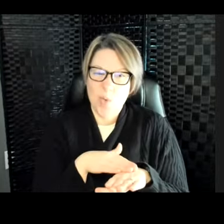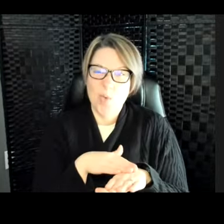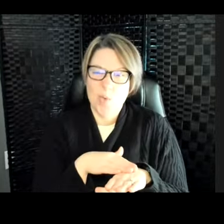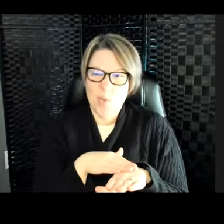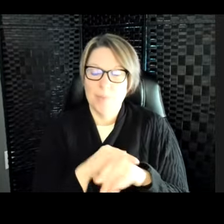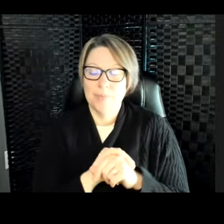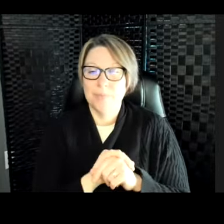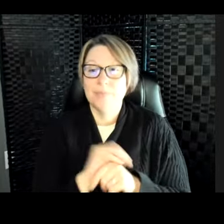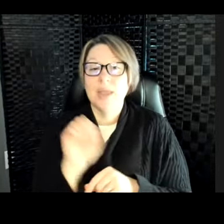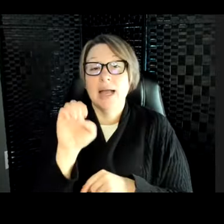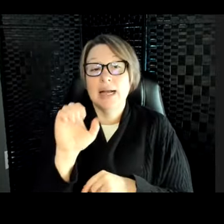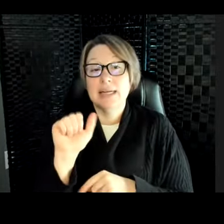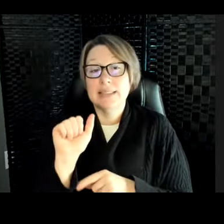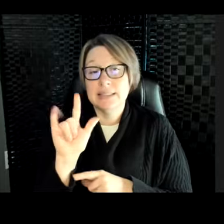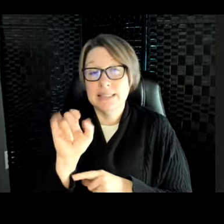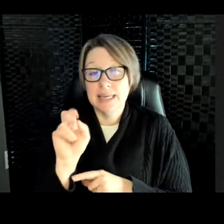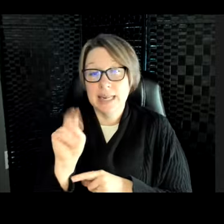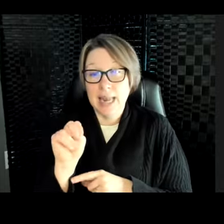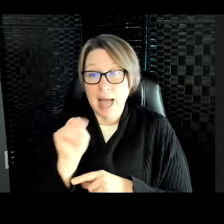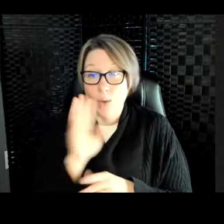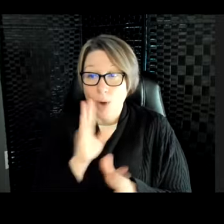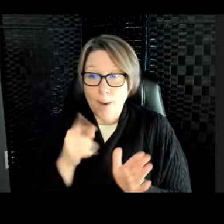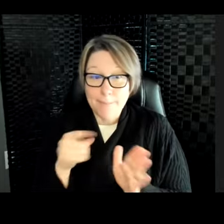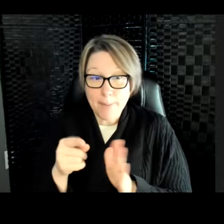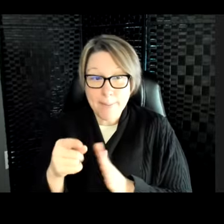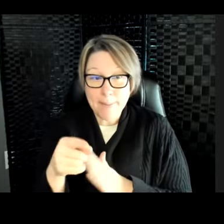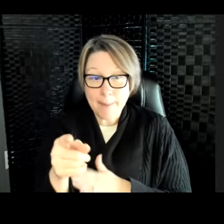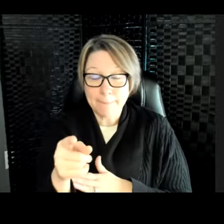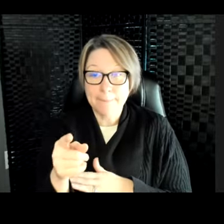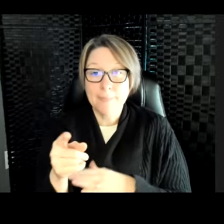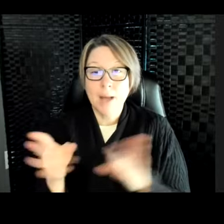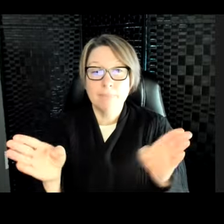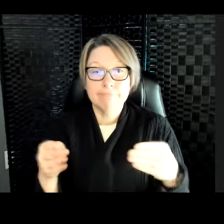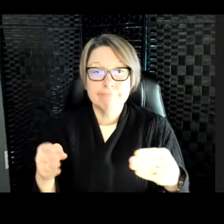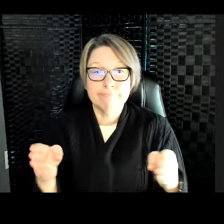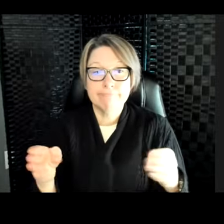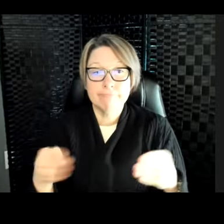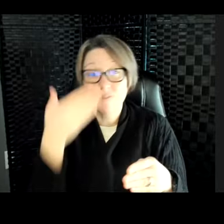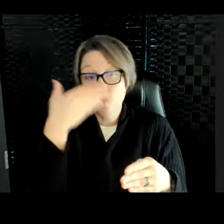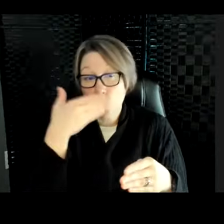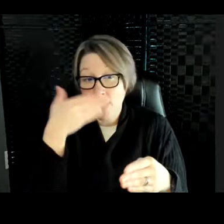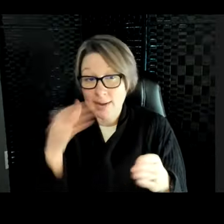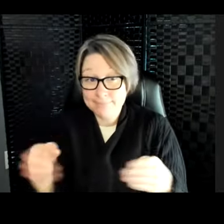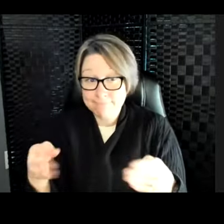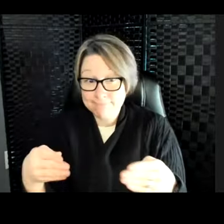lions, who move really fast, paddle with their front feet. Those flippers are a lot faster,